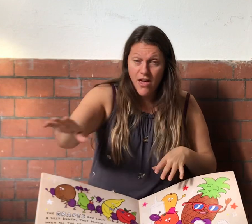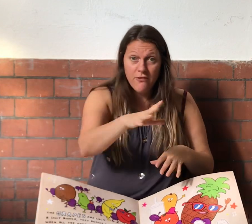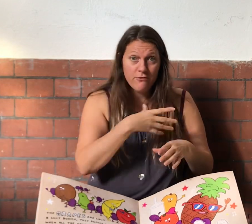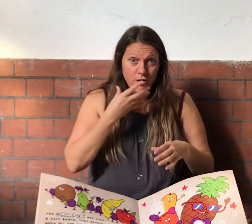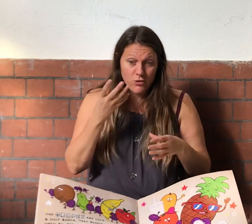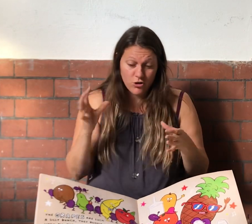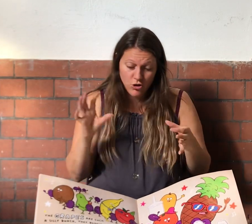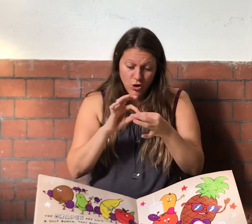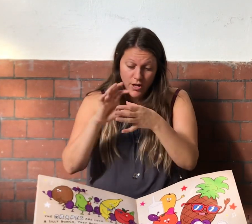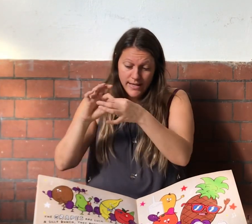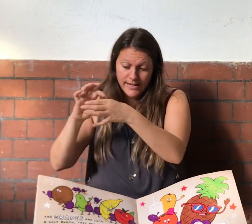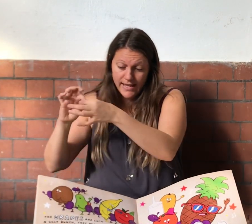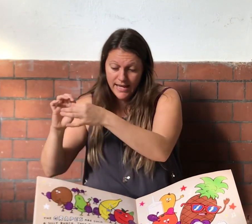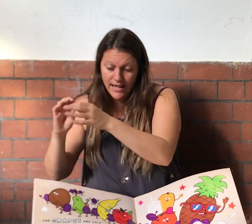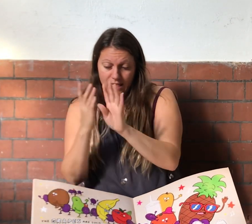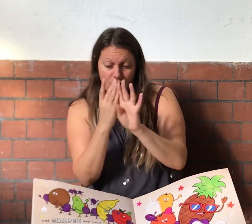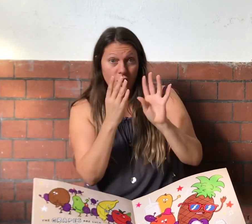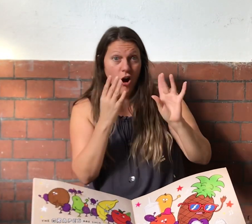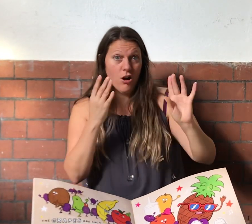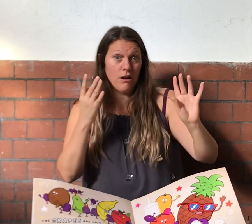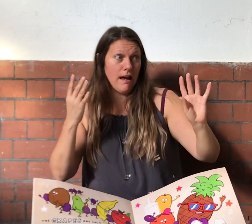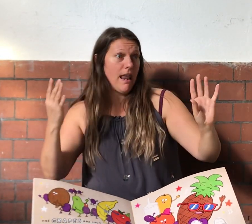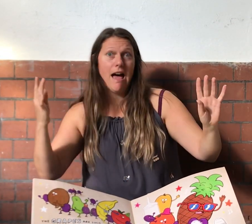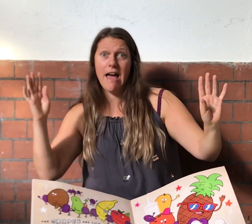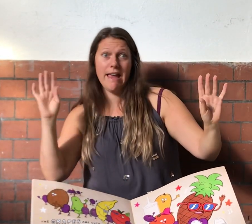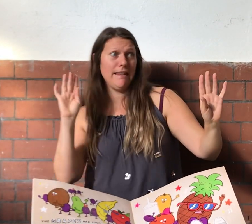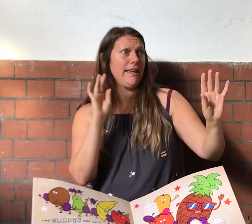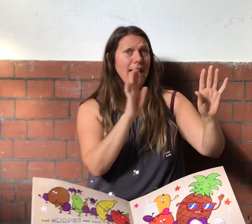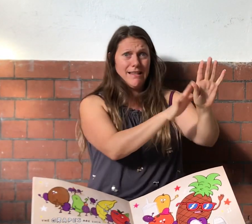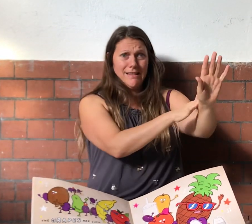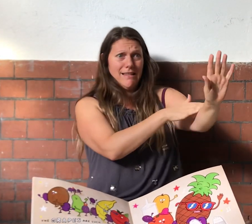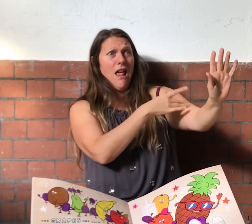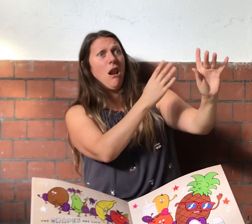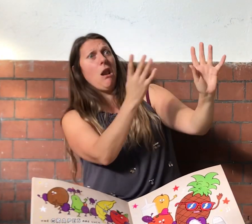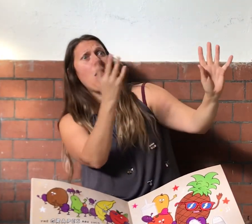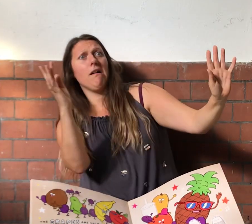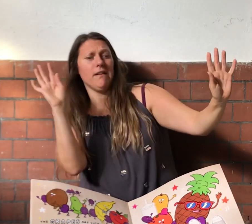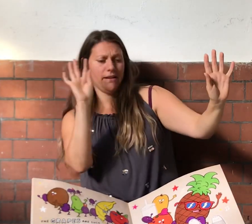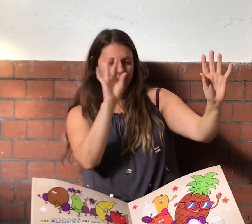other fruit joins in, the conga line gets longer.